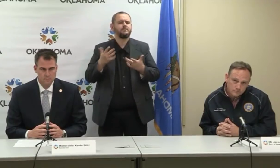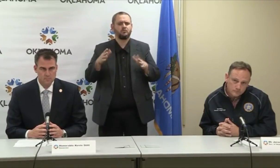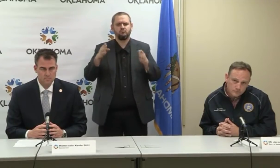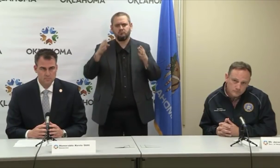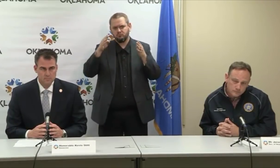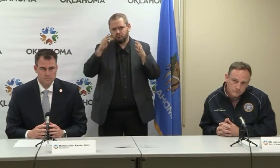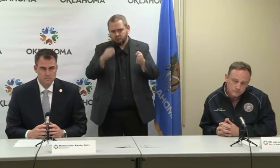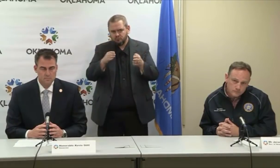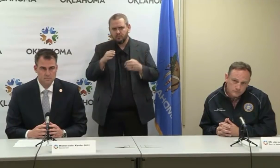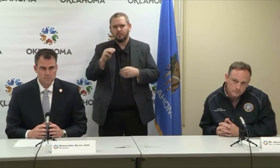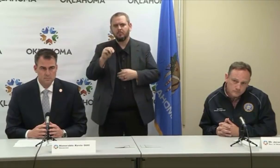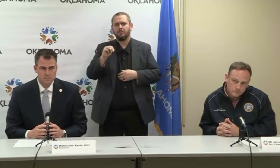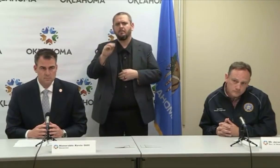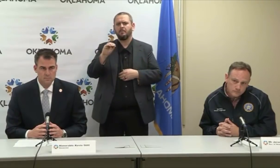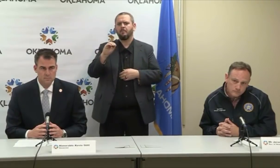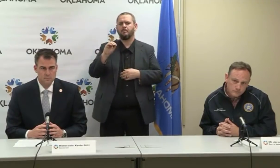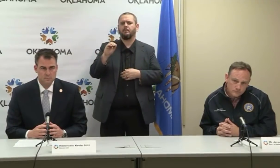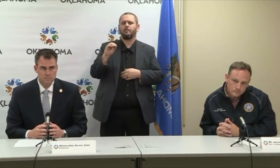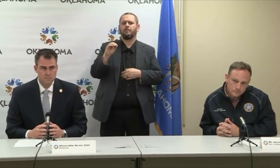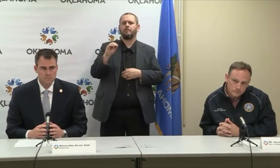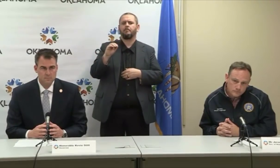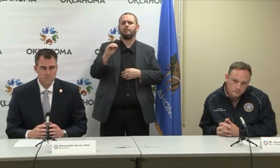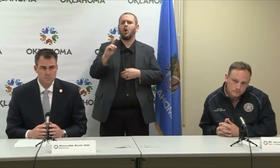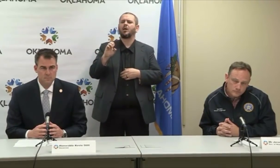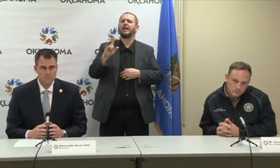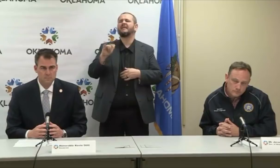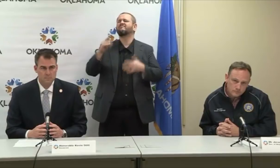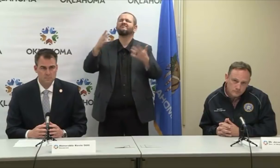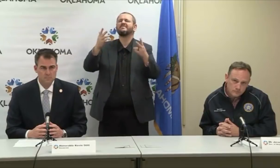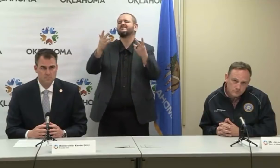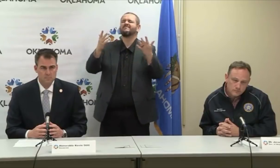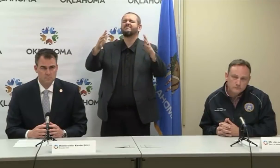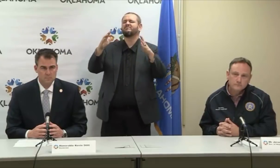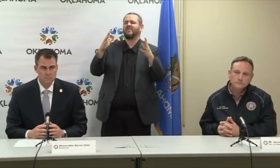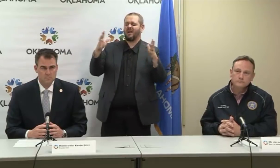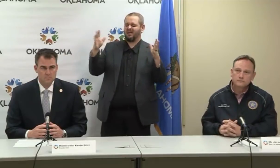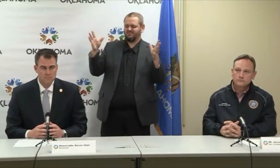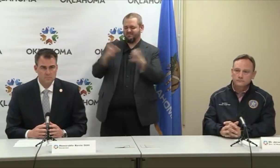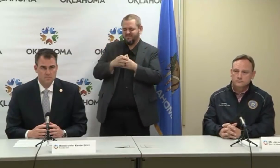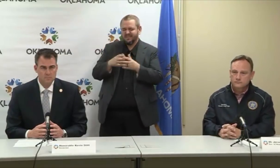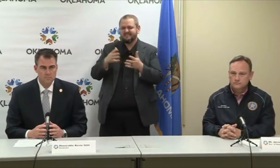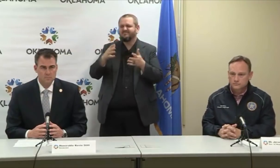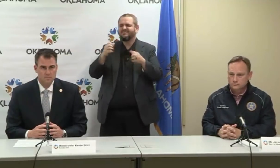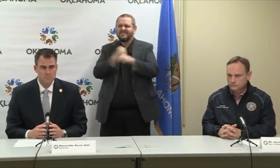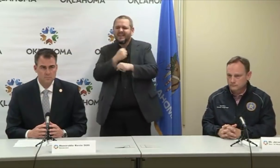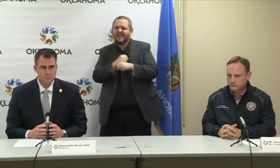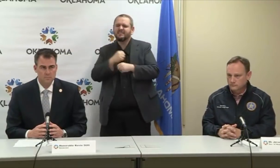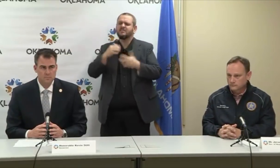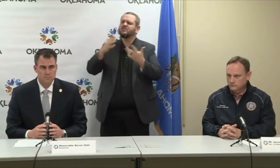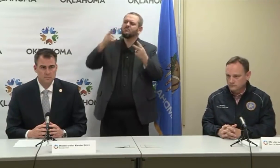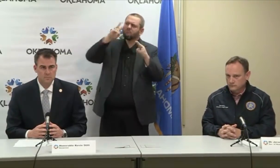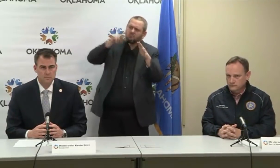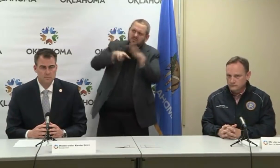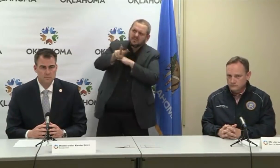and I think some other people have raised questions about that. So what are some of the specific